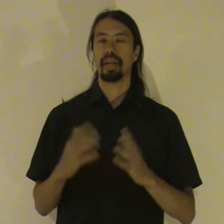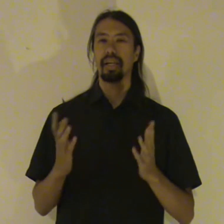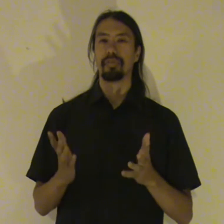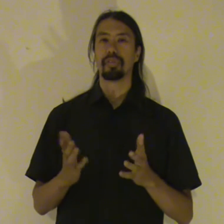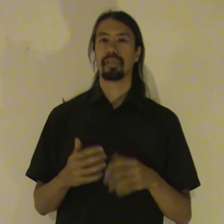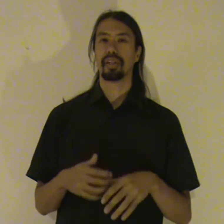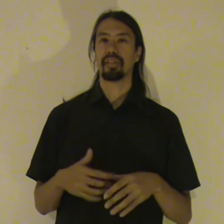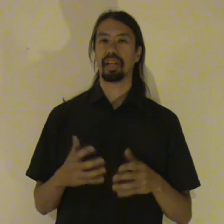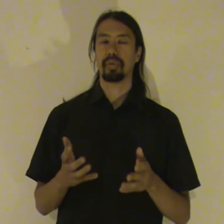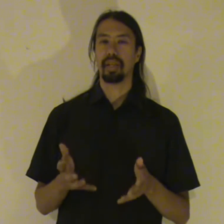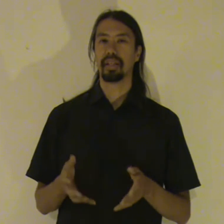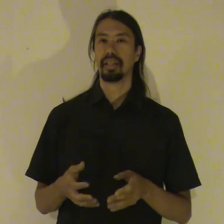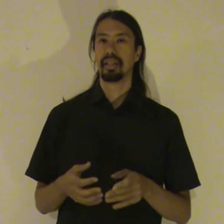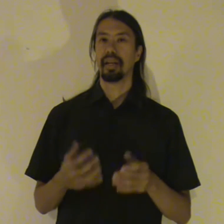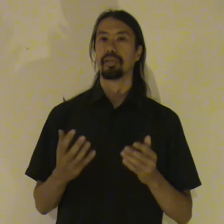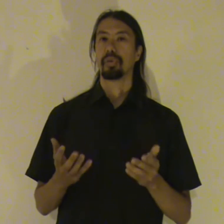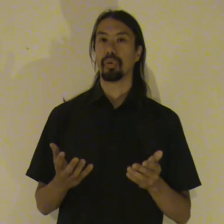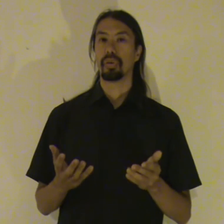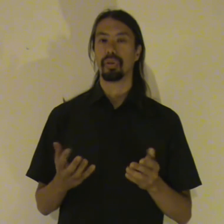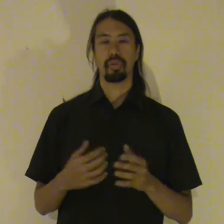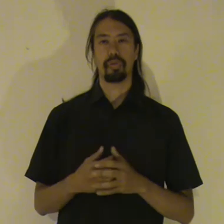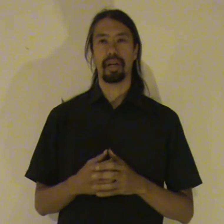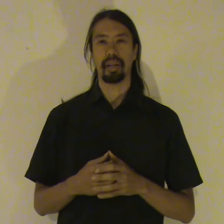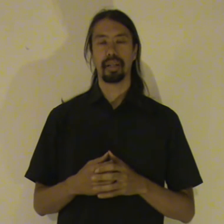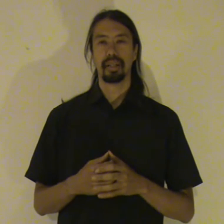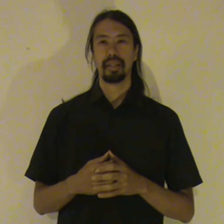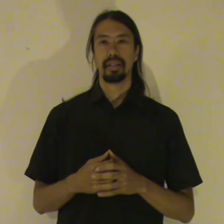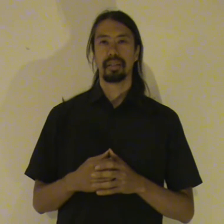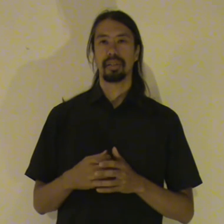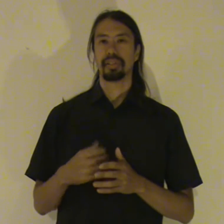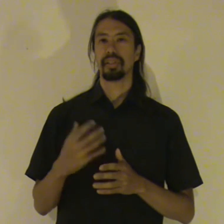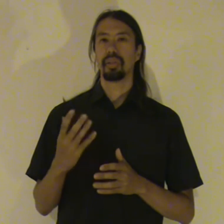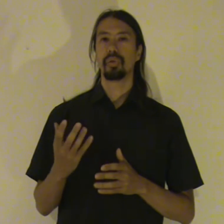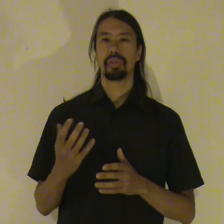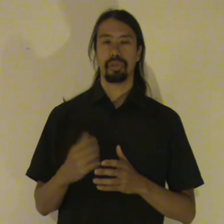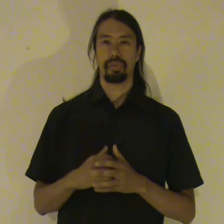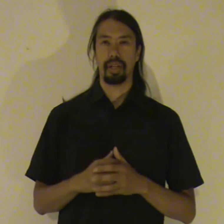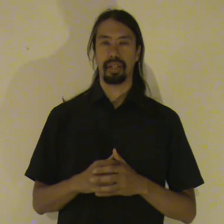many levels. That it is actually a truth you're finding. Not just an illusion you're finding.